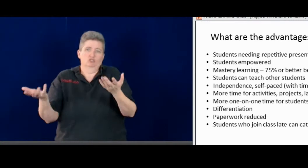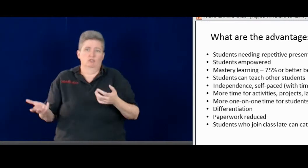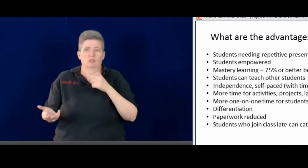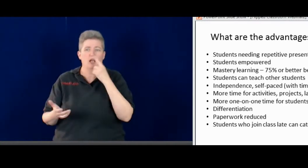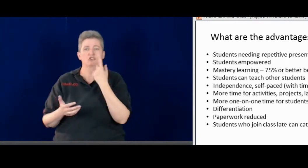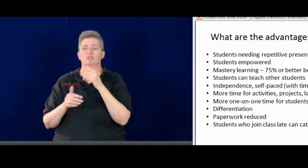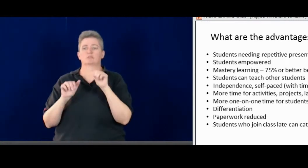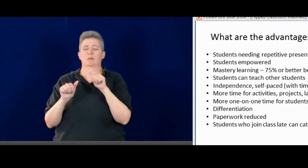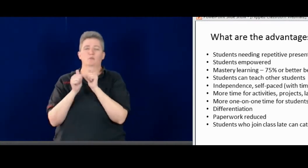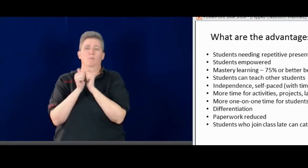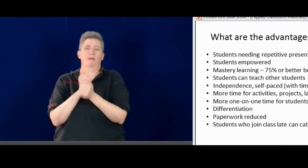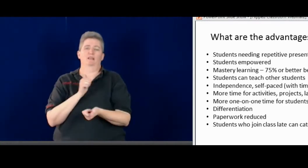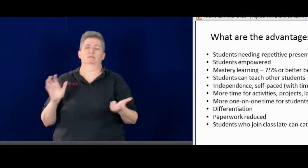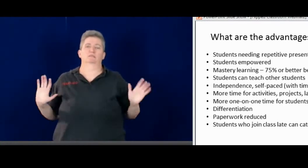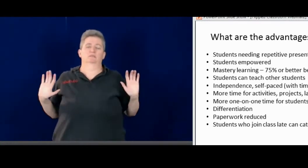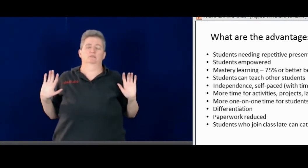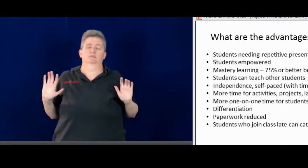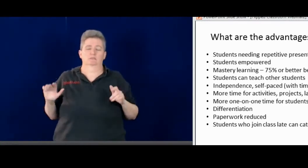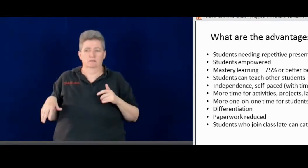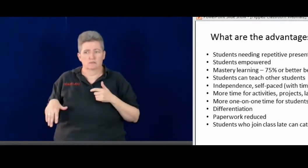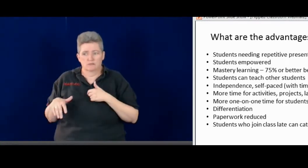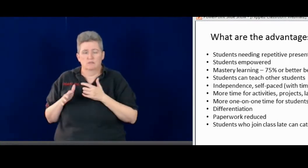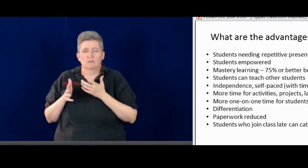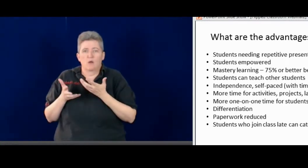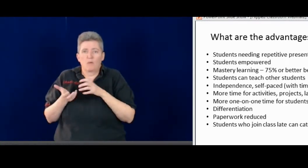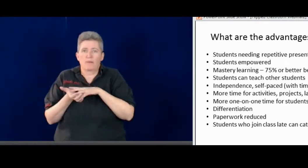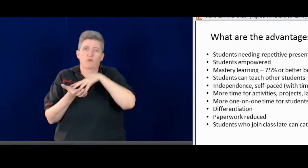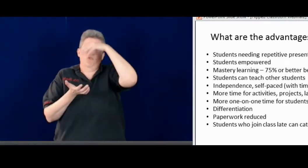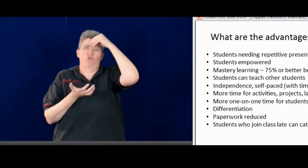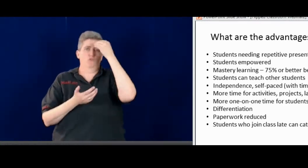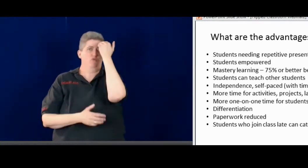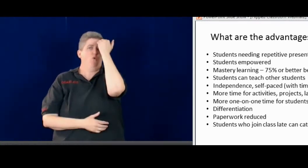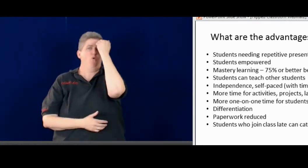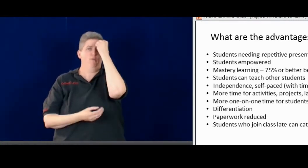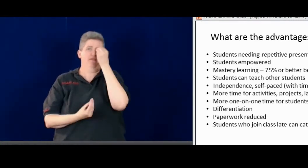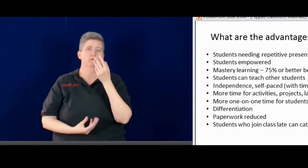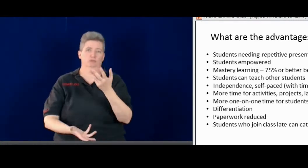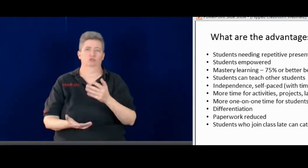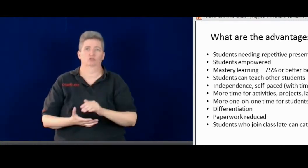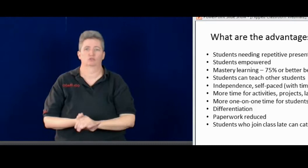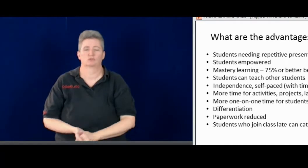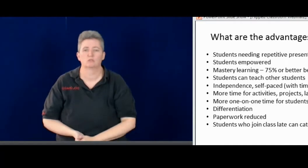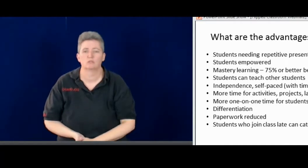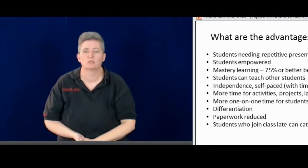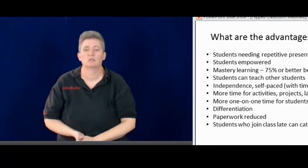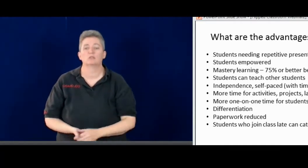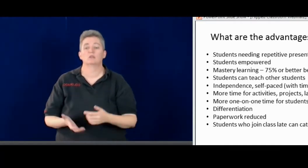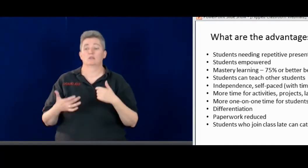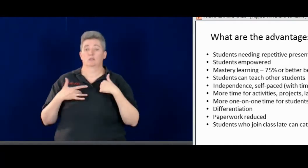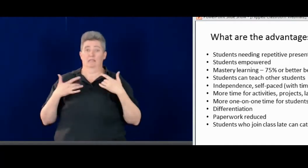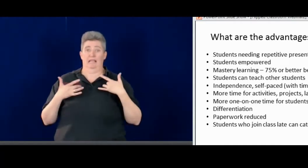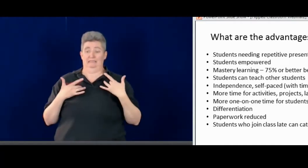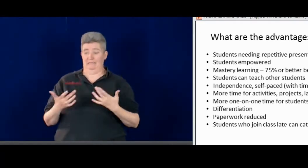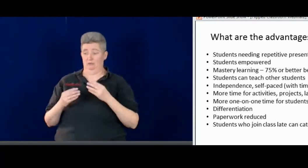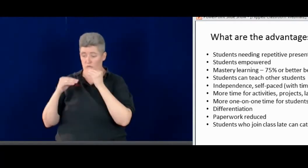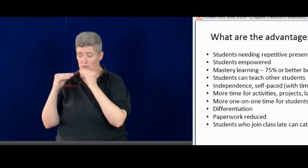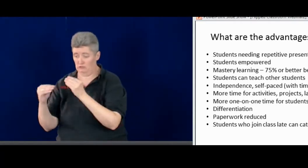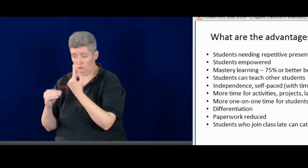really want them to get the information. I don't want them just to be able to pass. I want them to comprehend and really know the information.